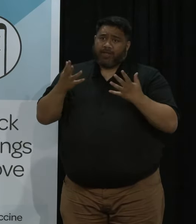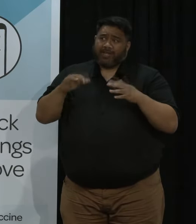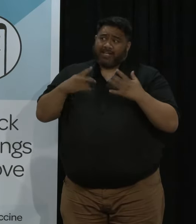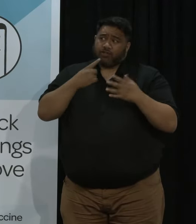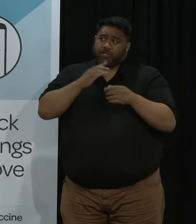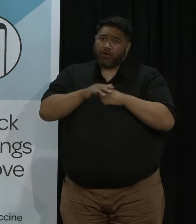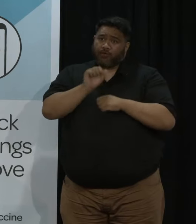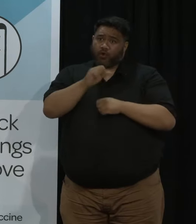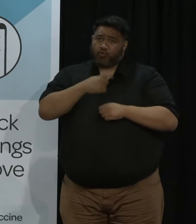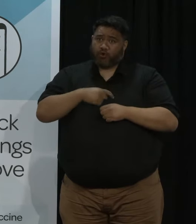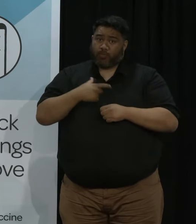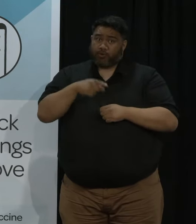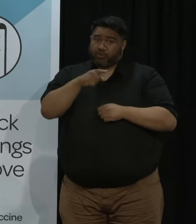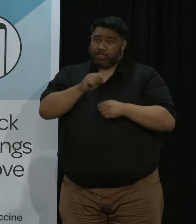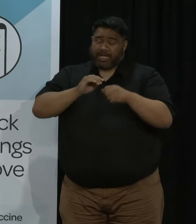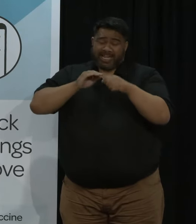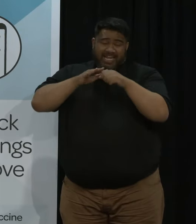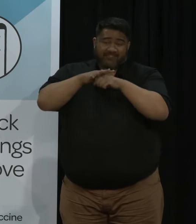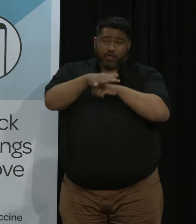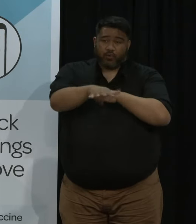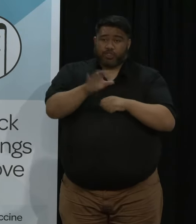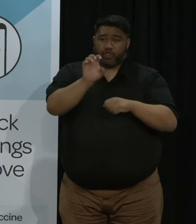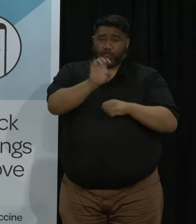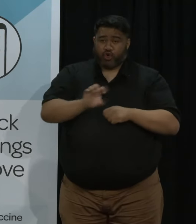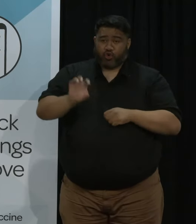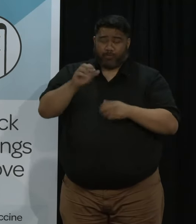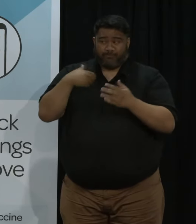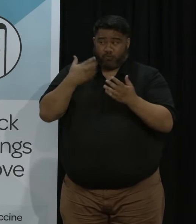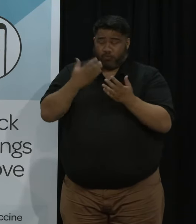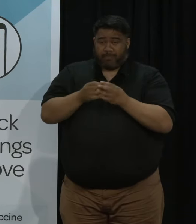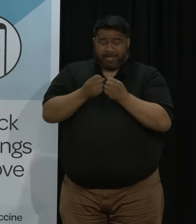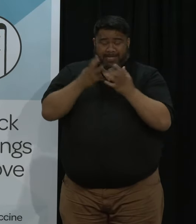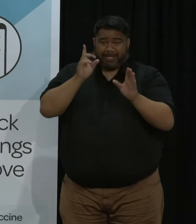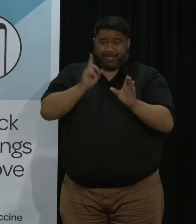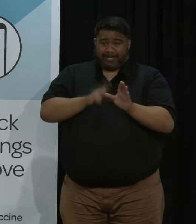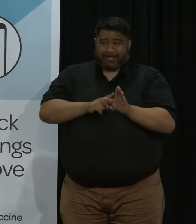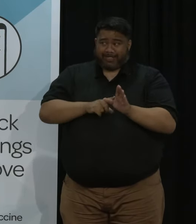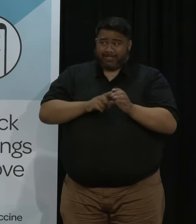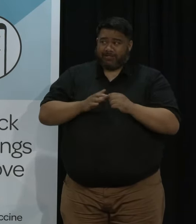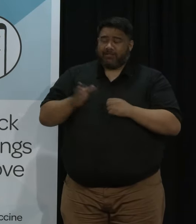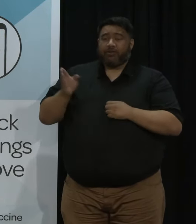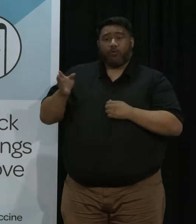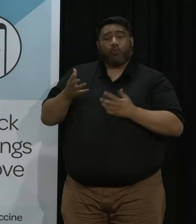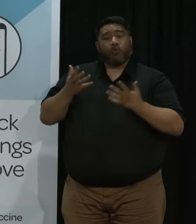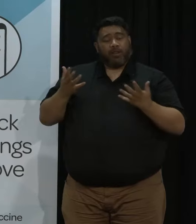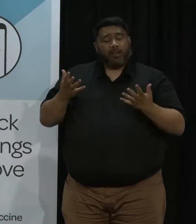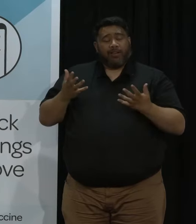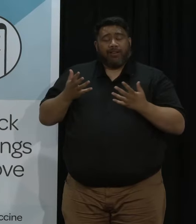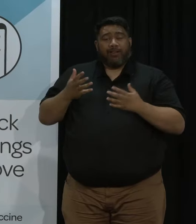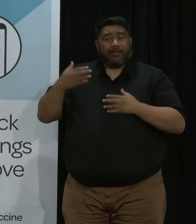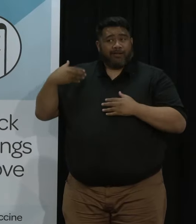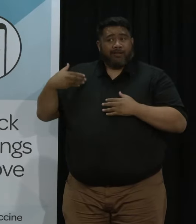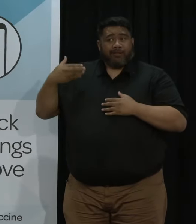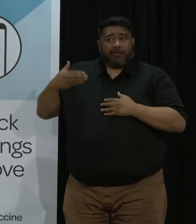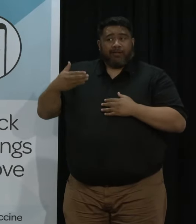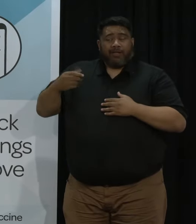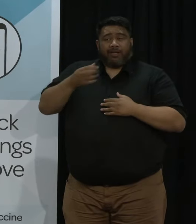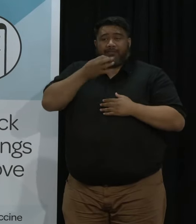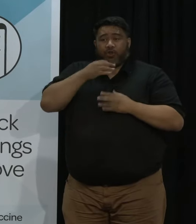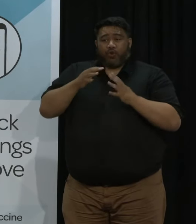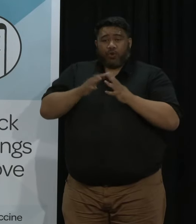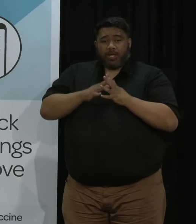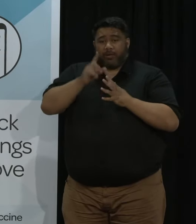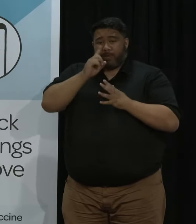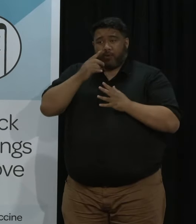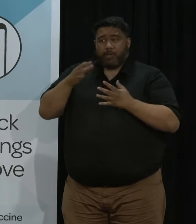I actually had the opportunity to share a few thoughts on this from on occasion over the last few weeks have